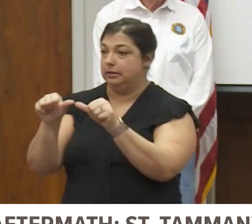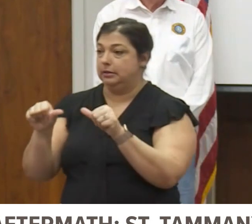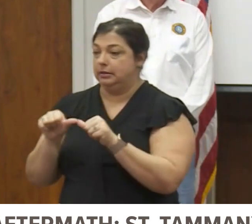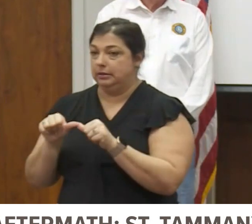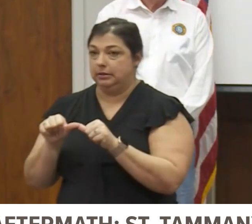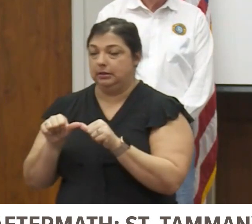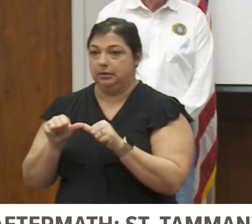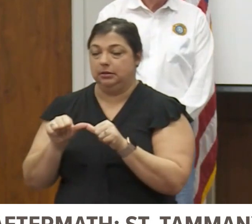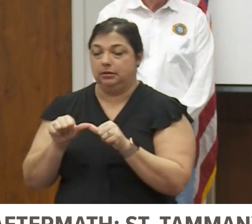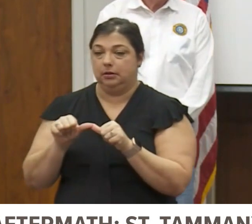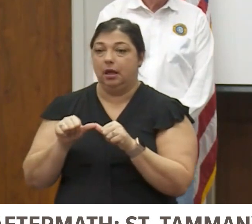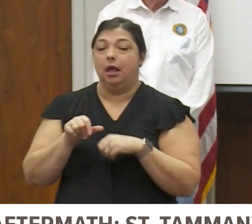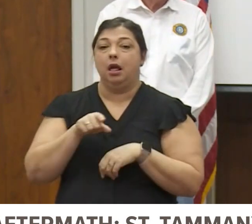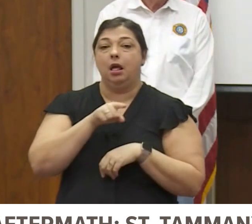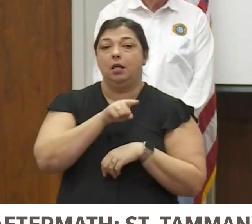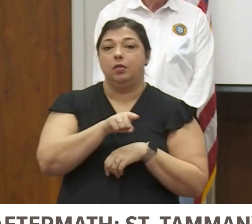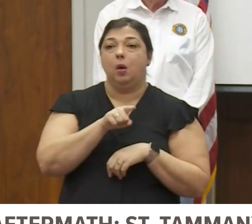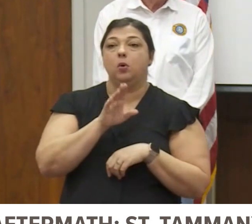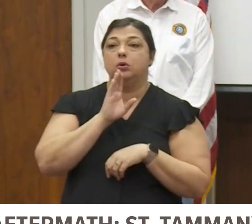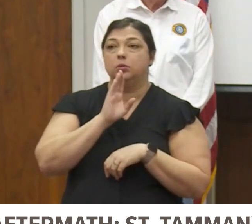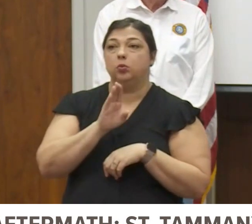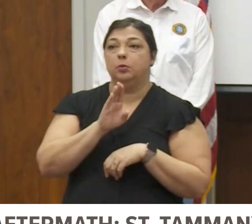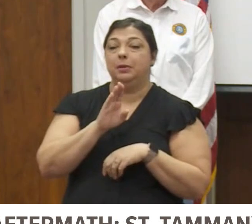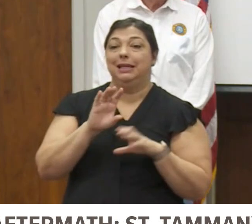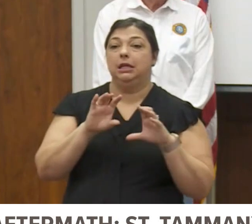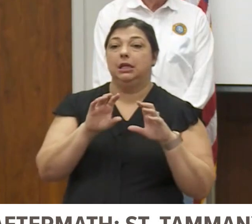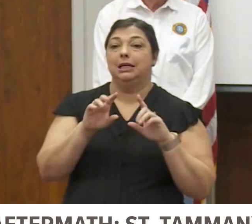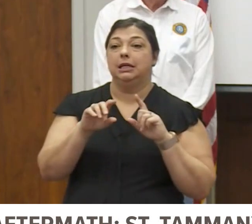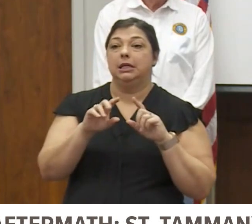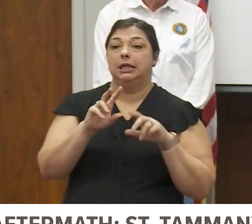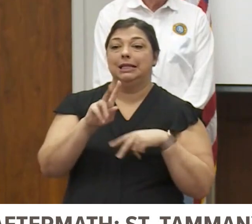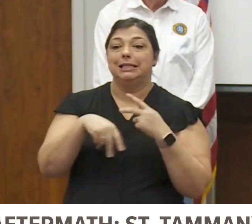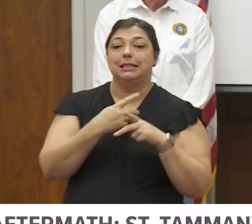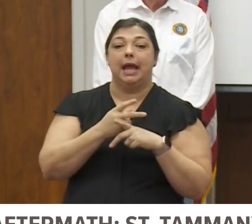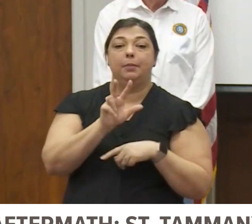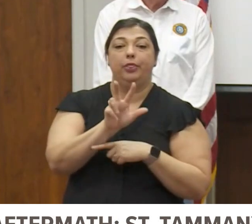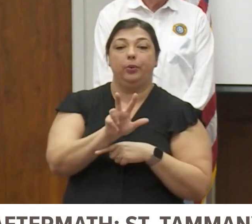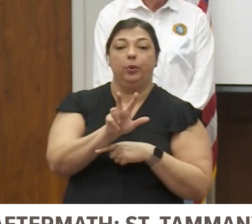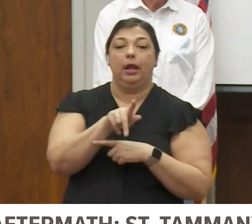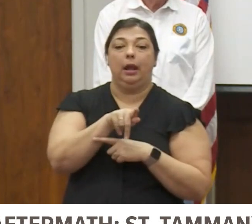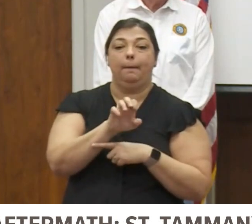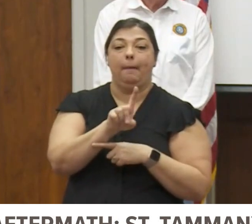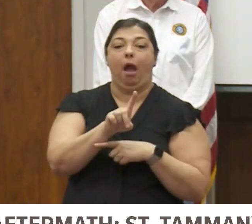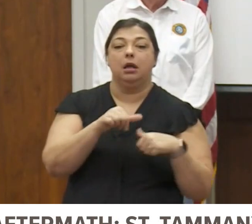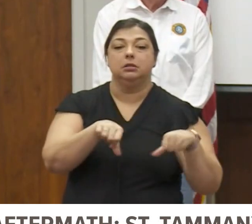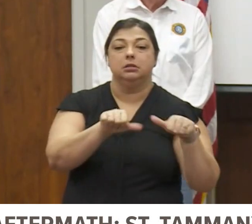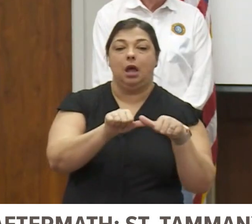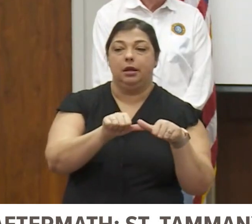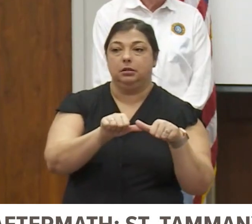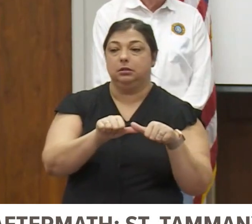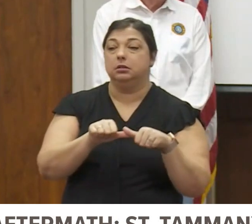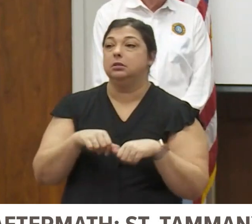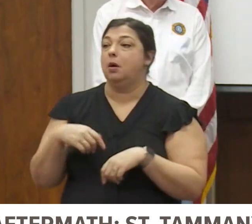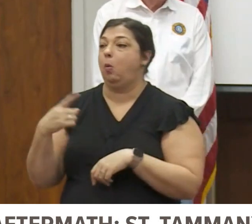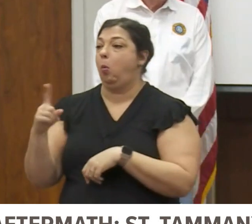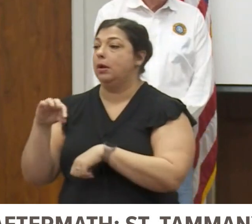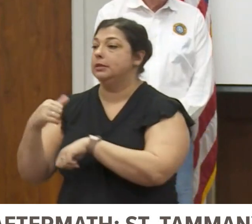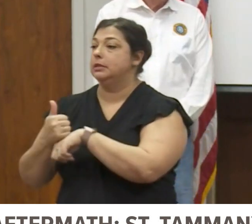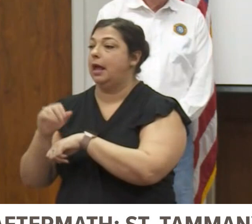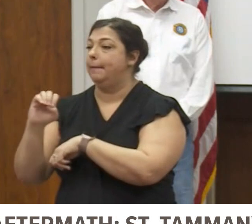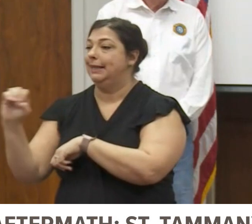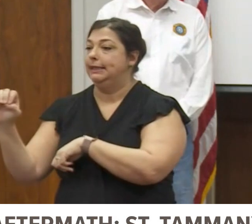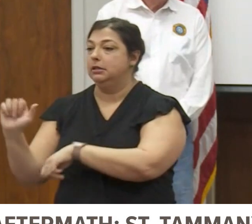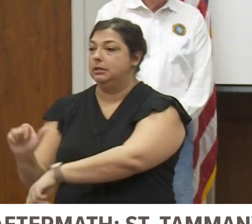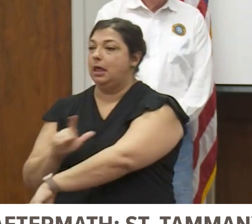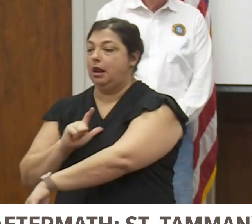type three pod sites. We've questioned on each side of the parish, one out in Slidell on the east